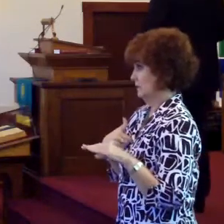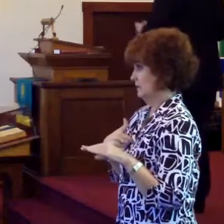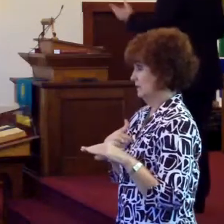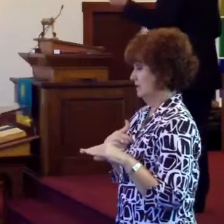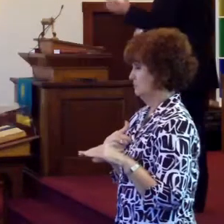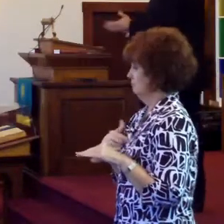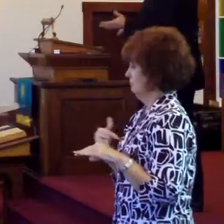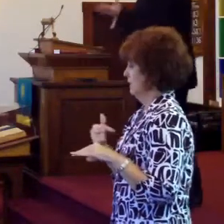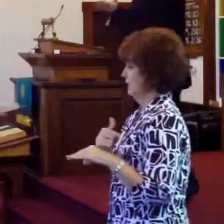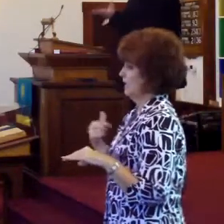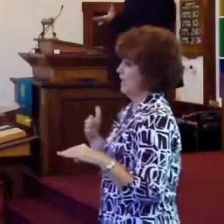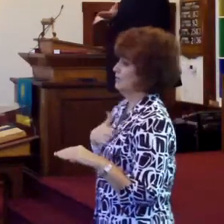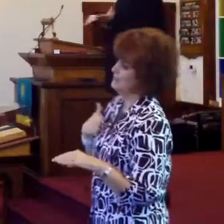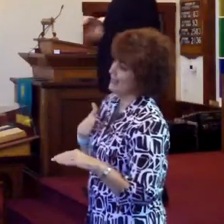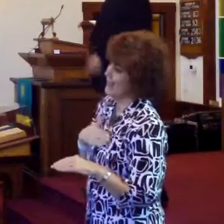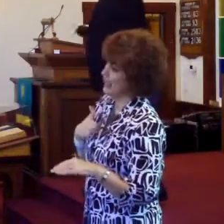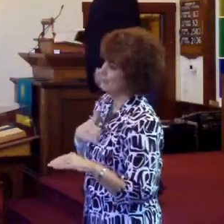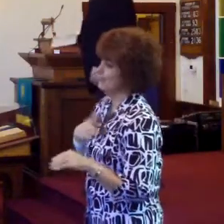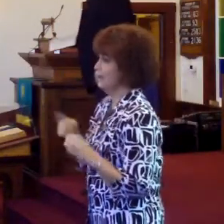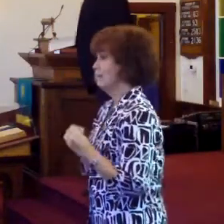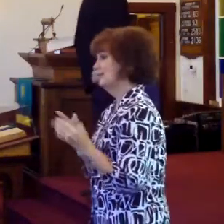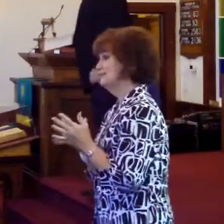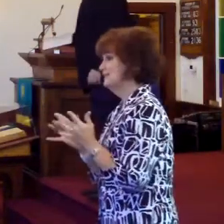and I was just happy about Jesus.